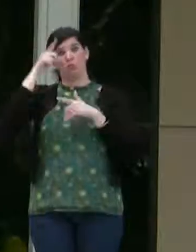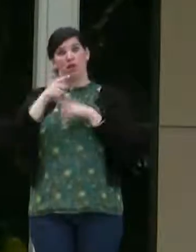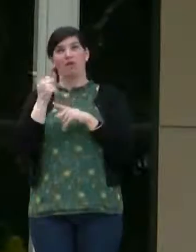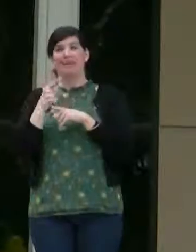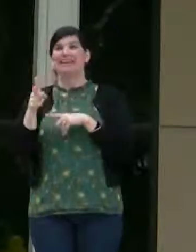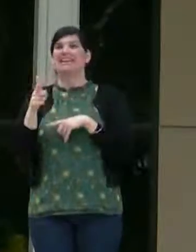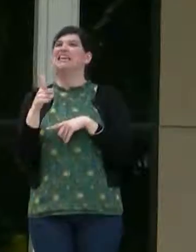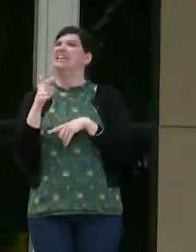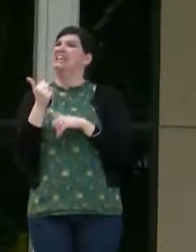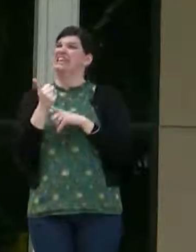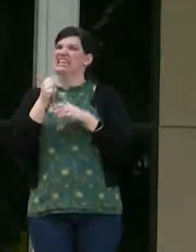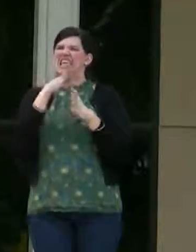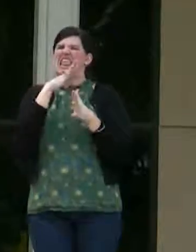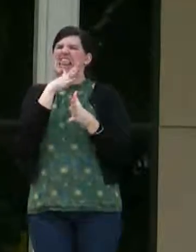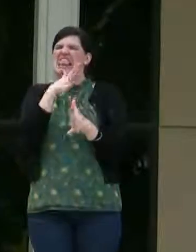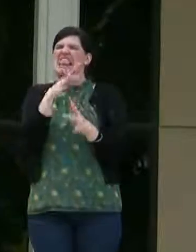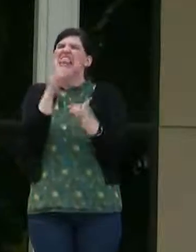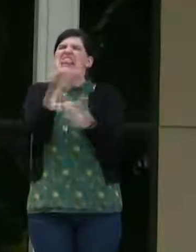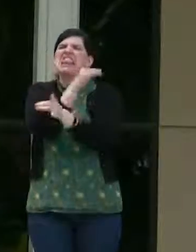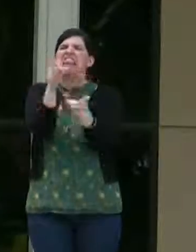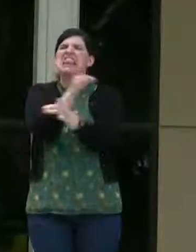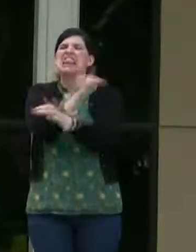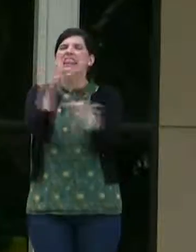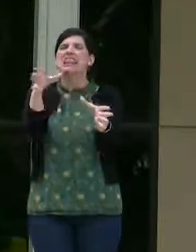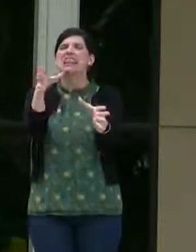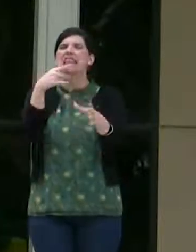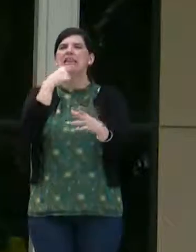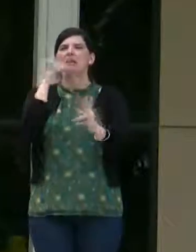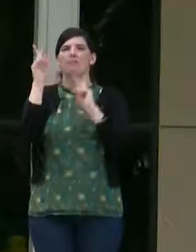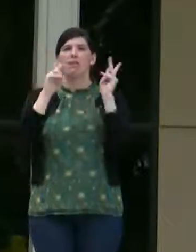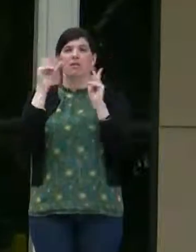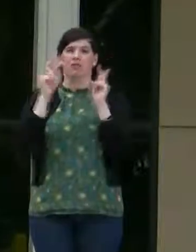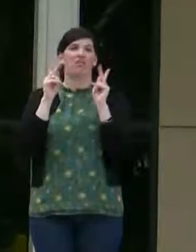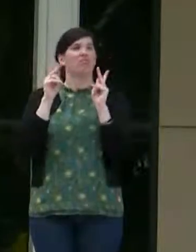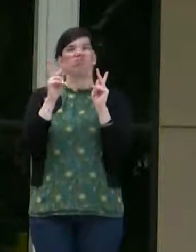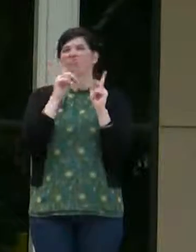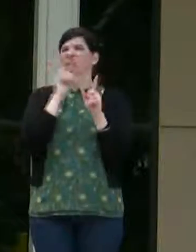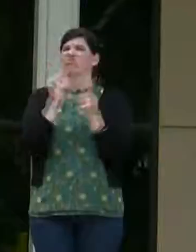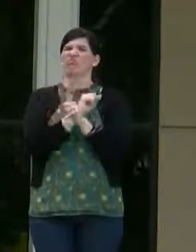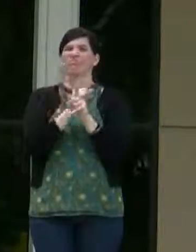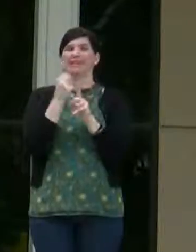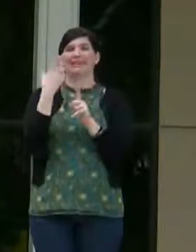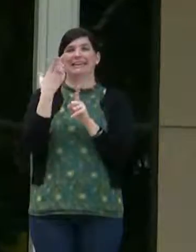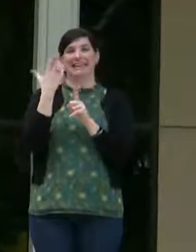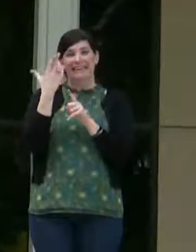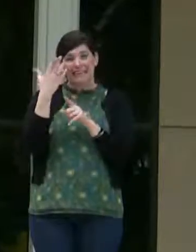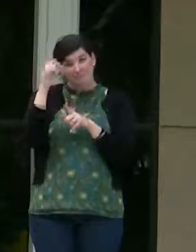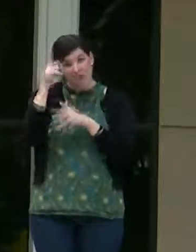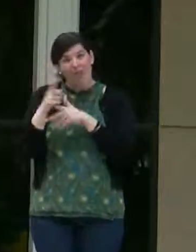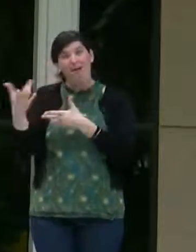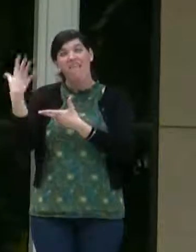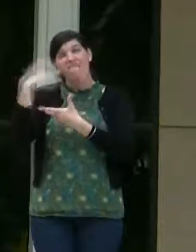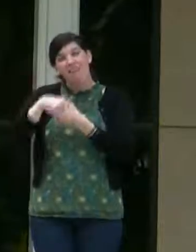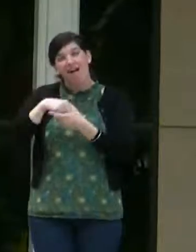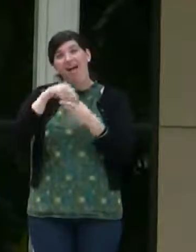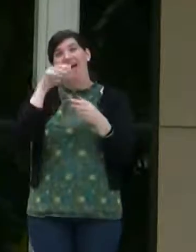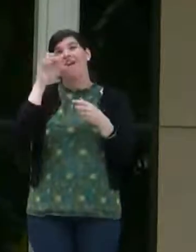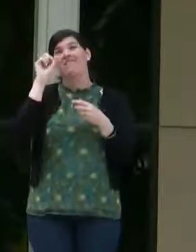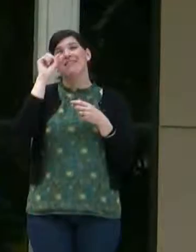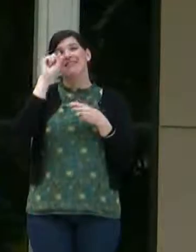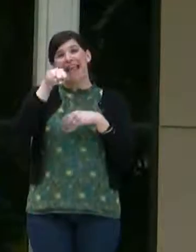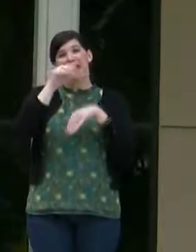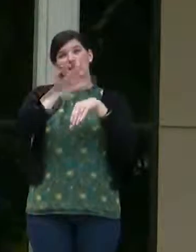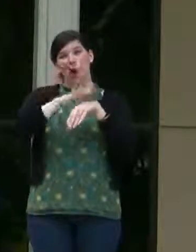and I do, and he hates gay people with a passion. And he worked on the Yes on A campaign. He does